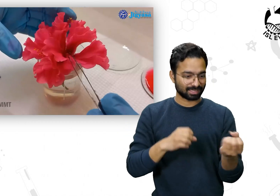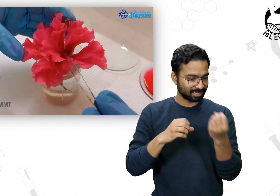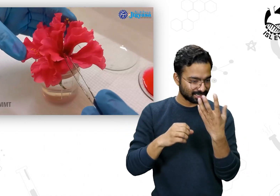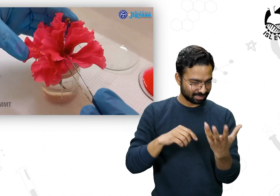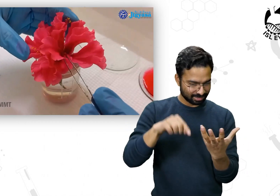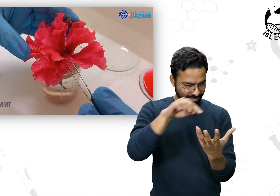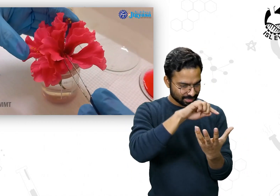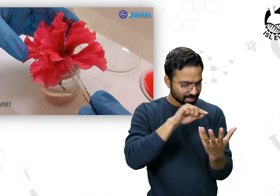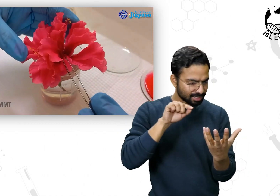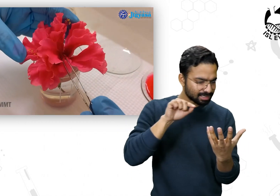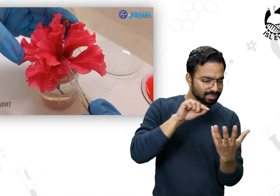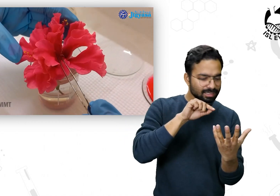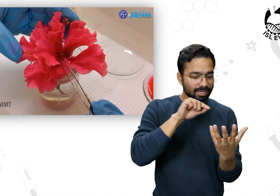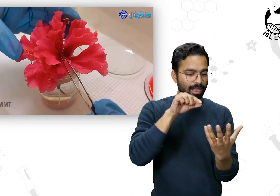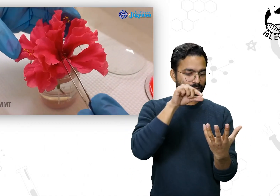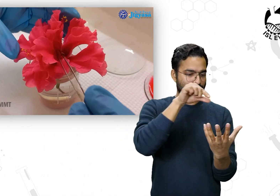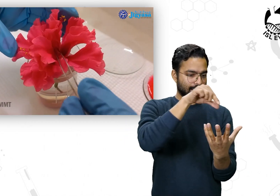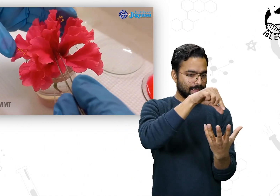few droppers.